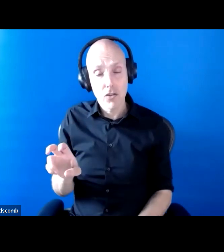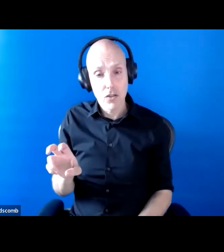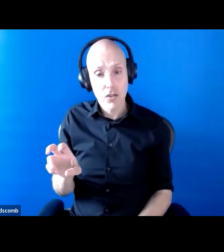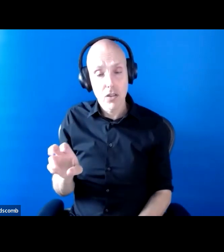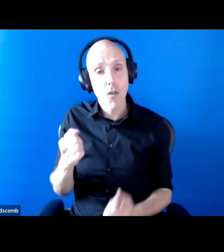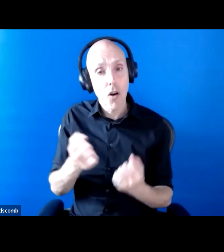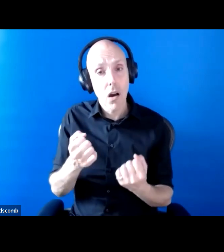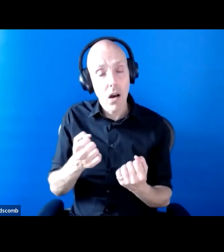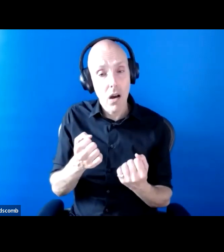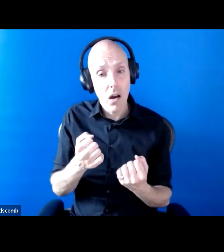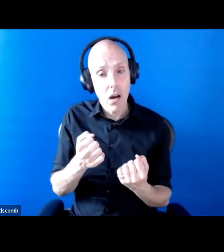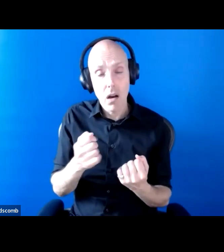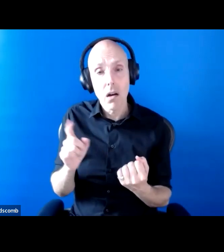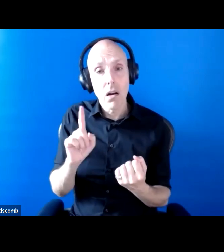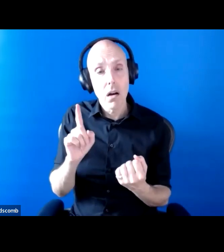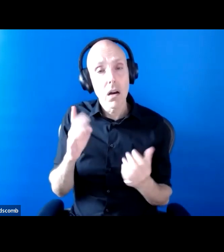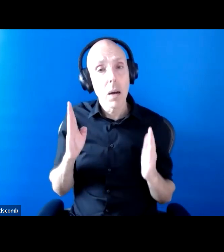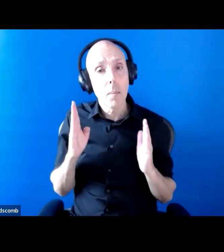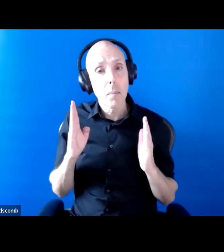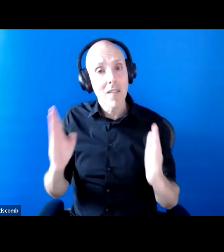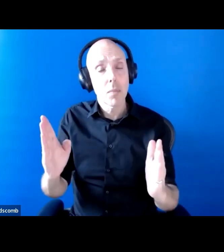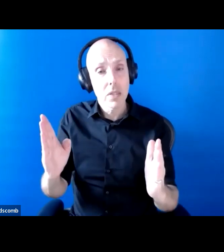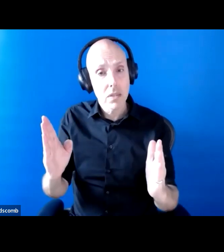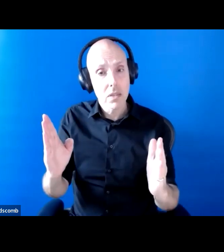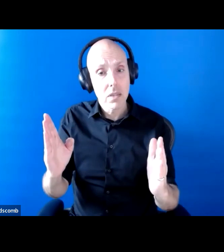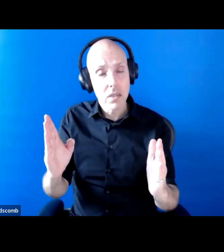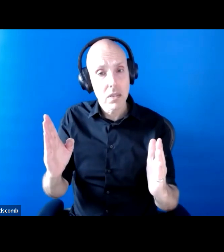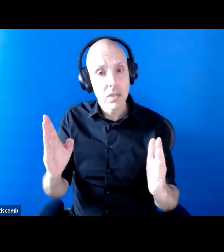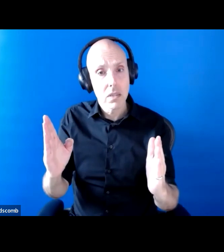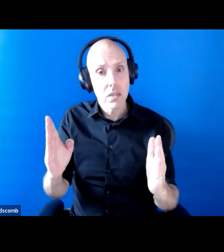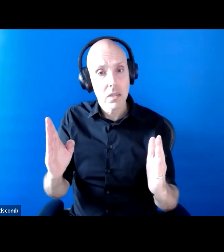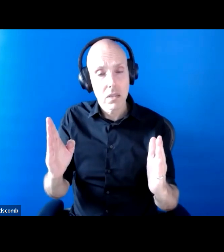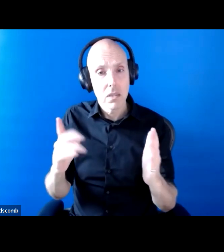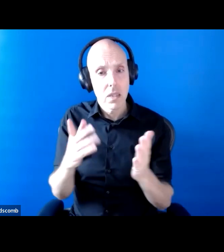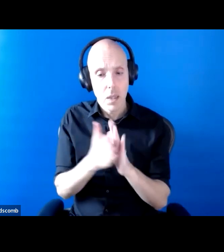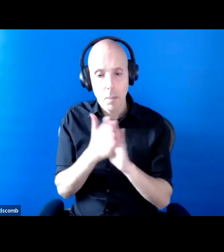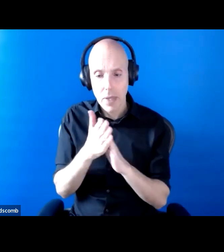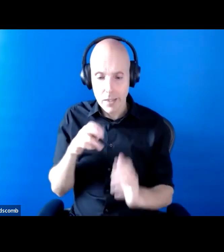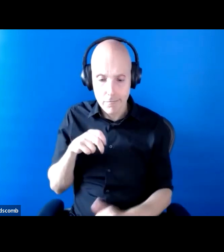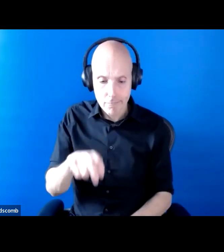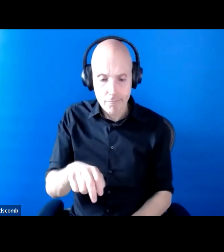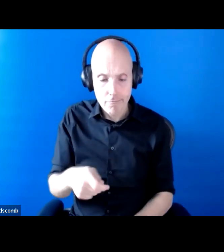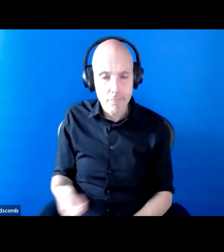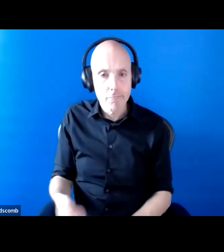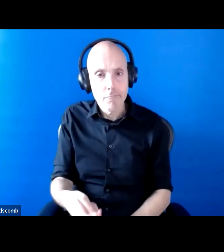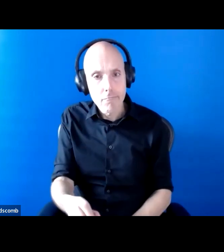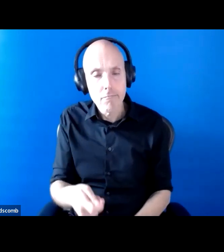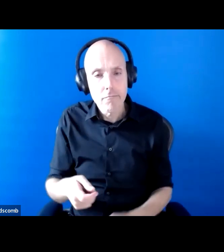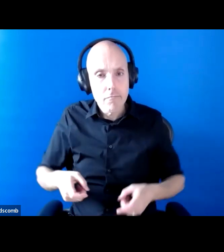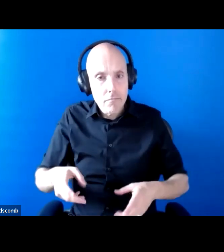up on pavements in ways that affect pedestrians and also not being accessible to disabled drivers.